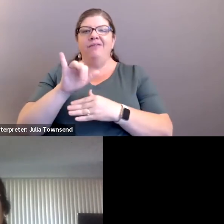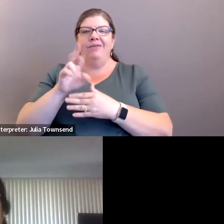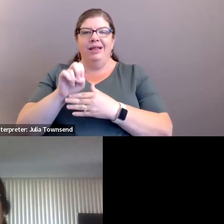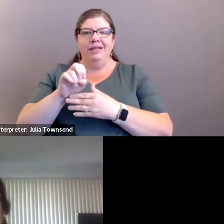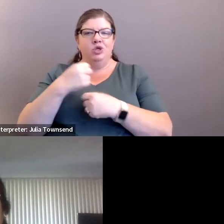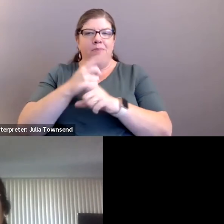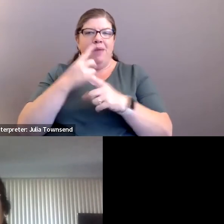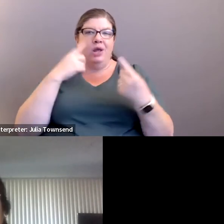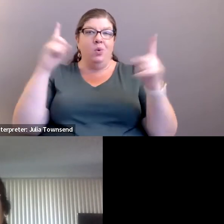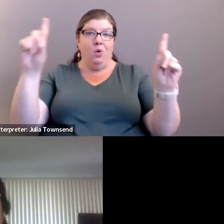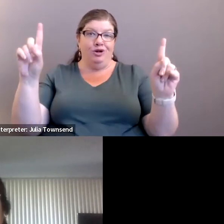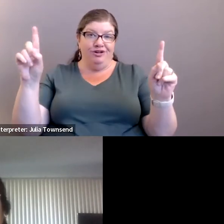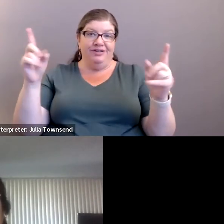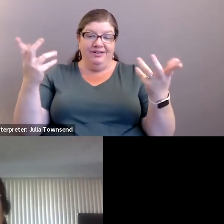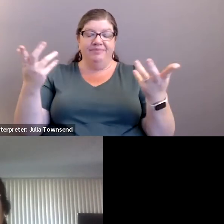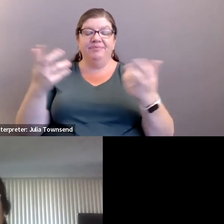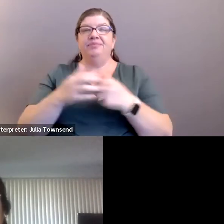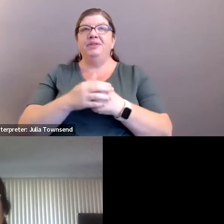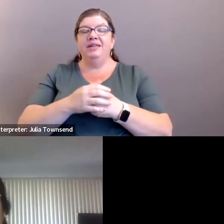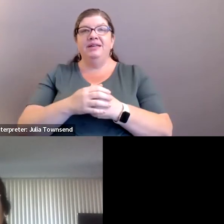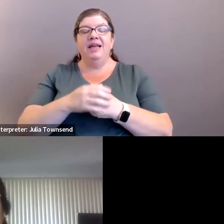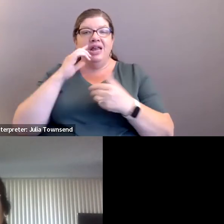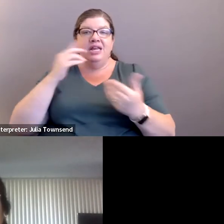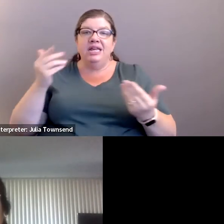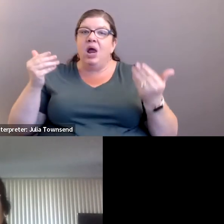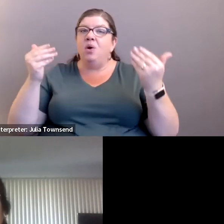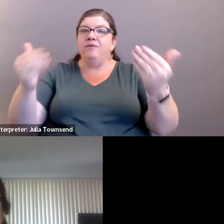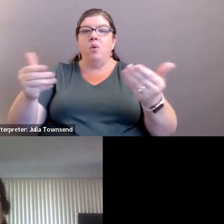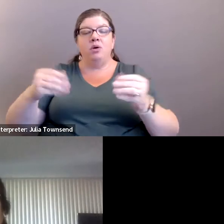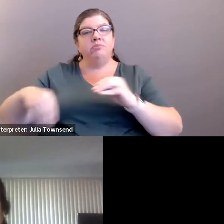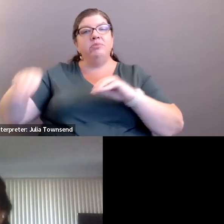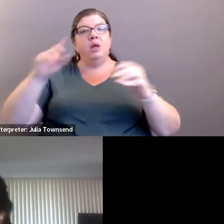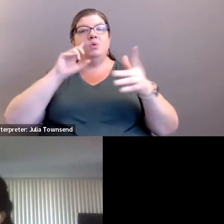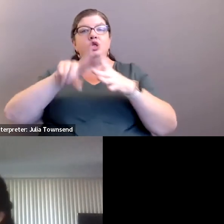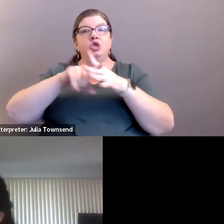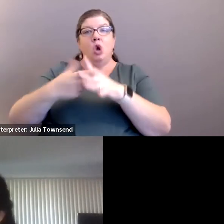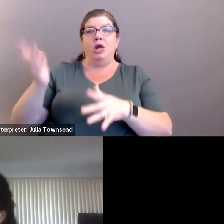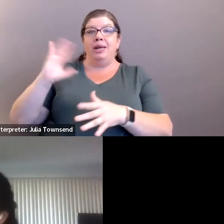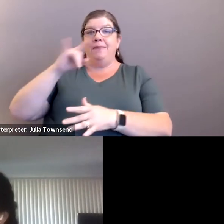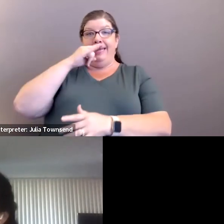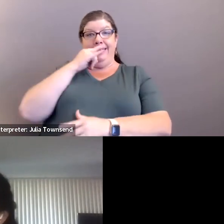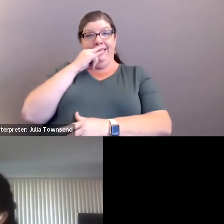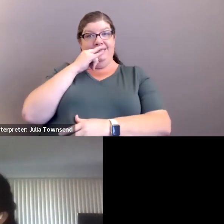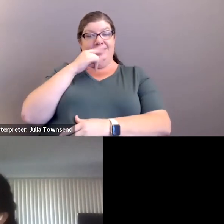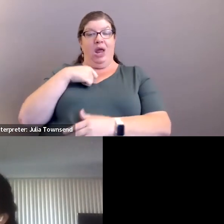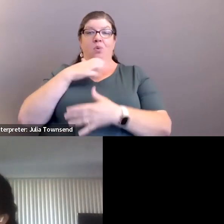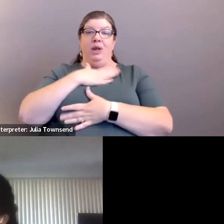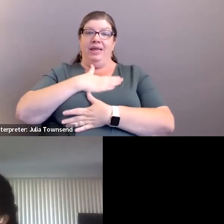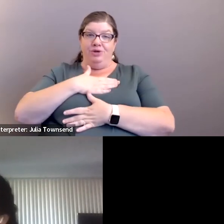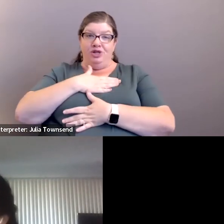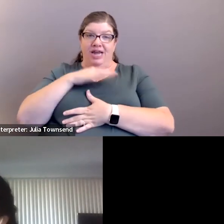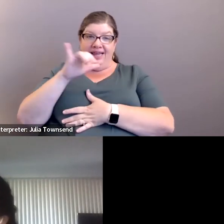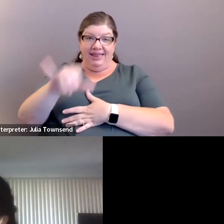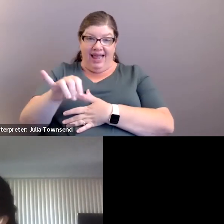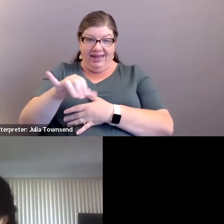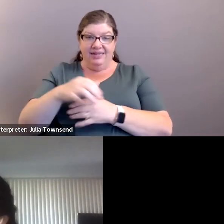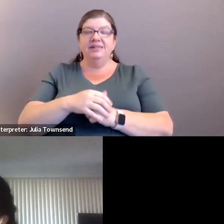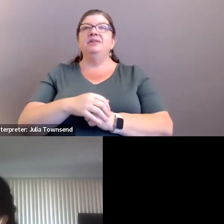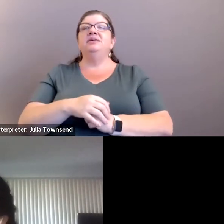like this work, you know, and carry forward a movement that was started by kids. So I really appreciate that.